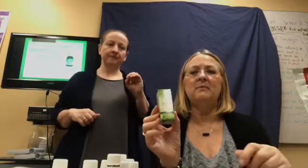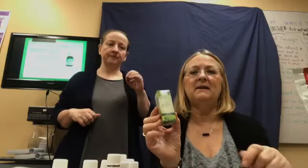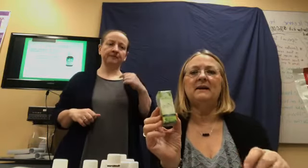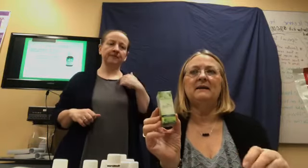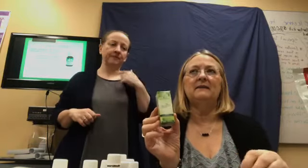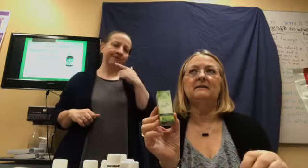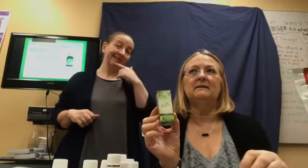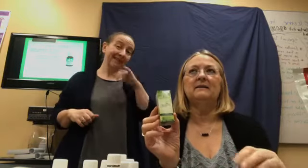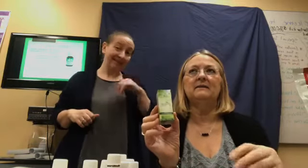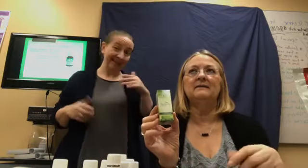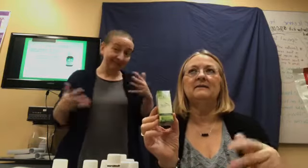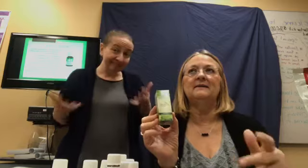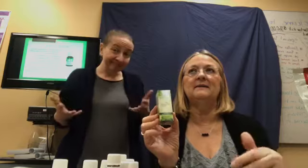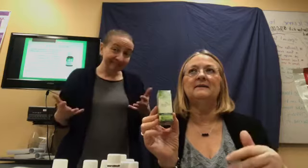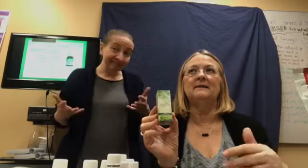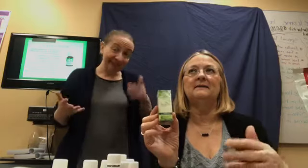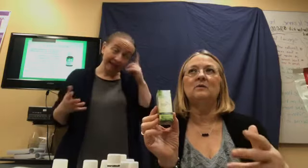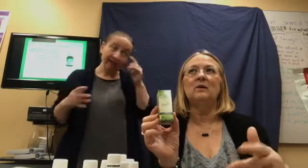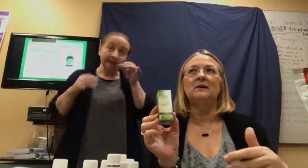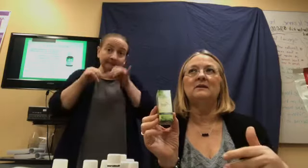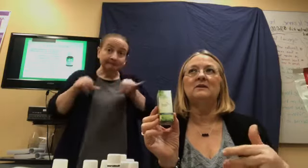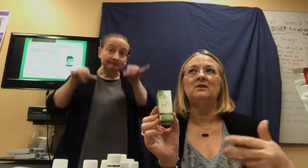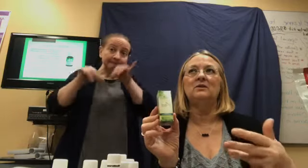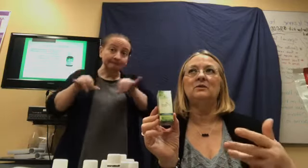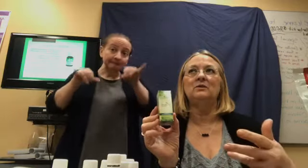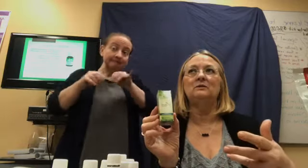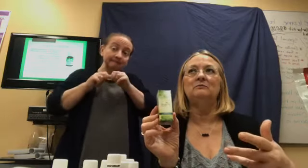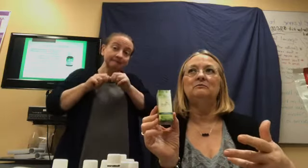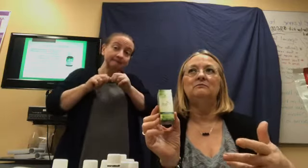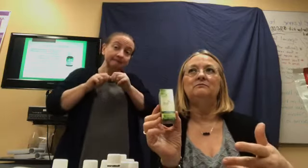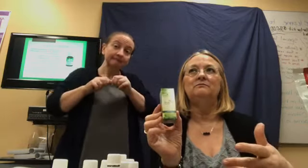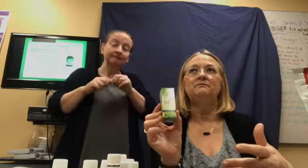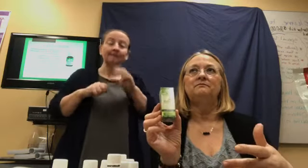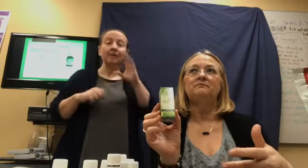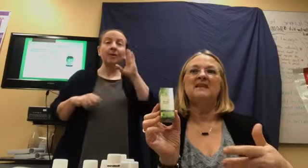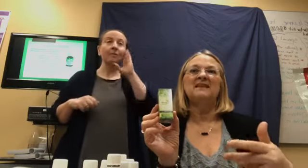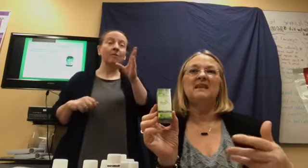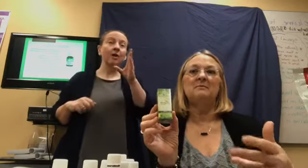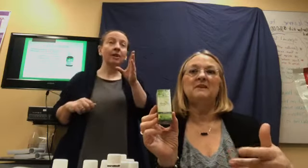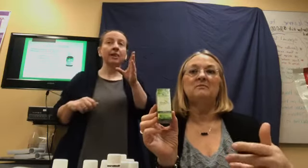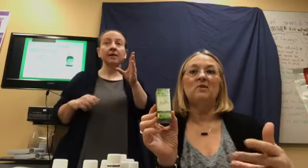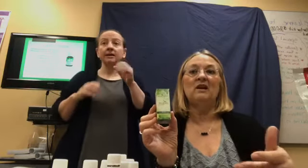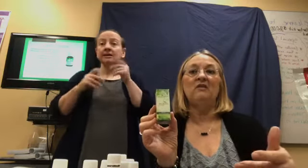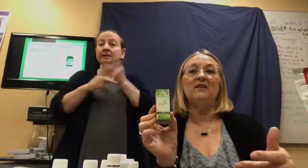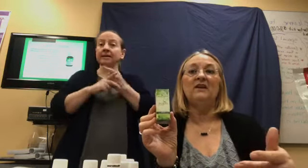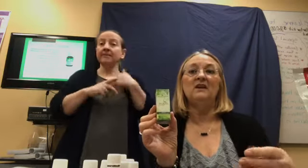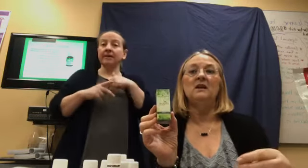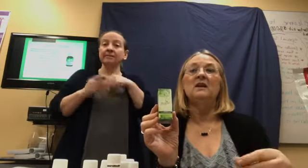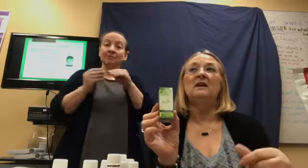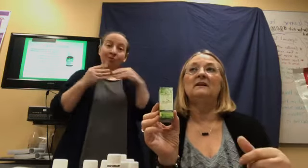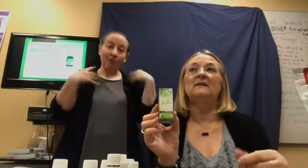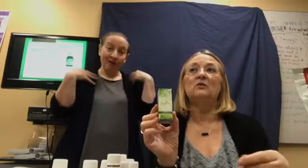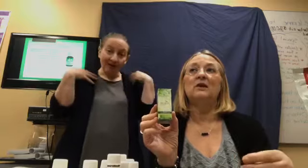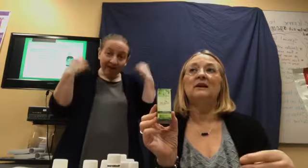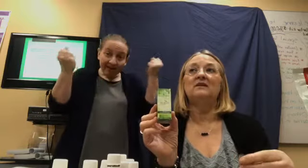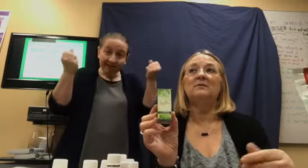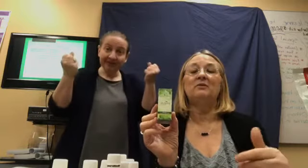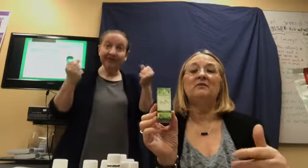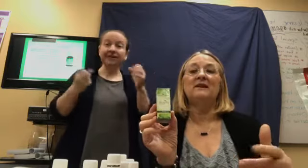because consistency is going to just keep us more healthy. It's going to prevent